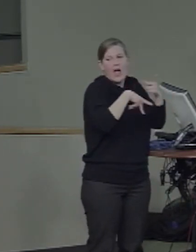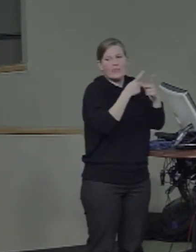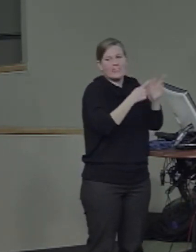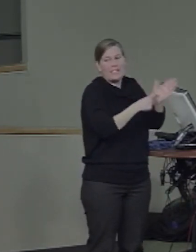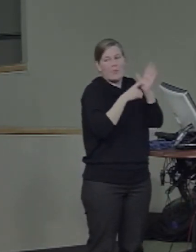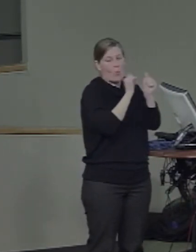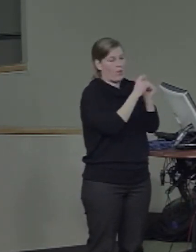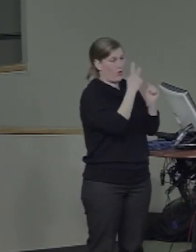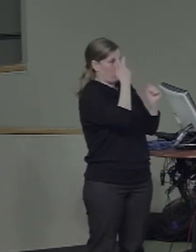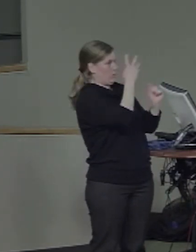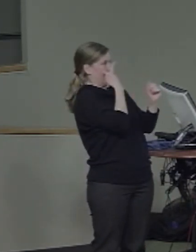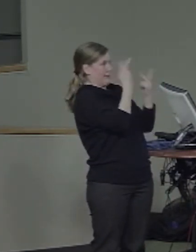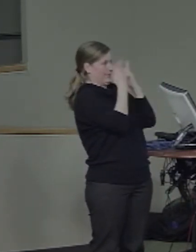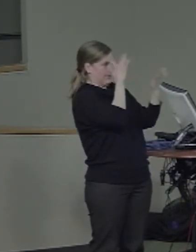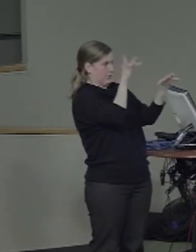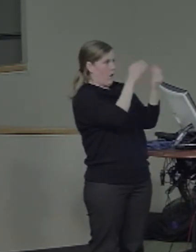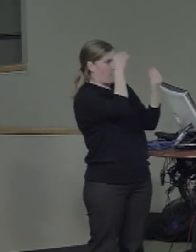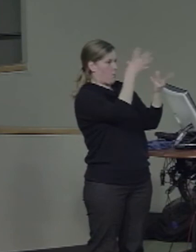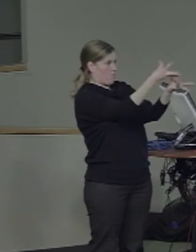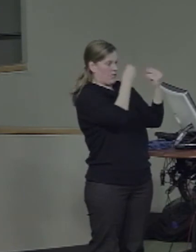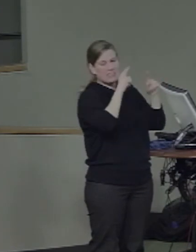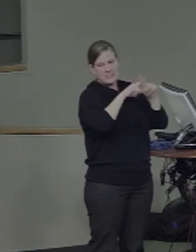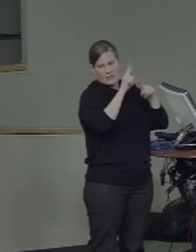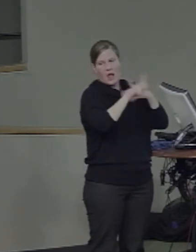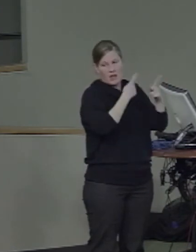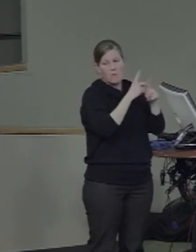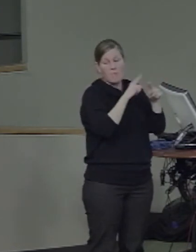And that might lead to a somewhat different organization.